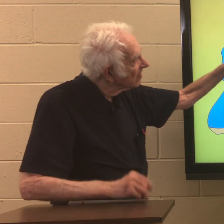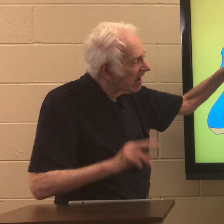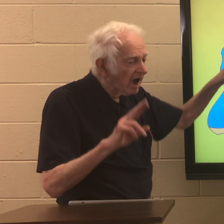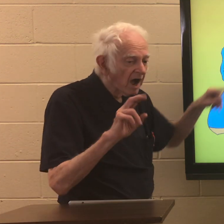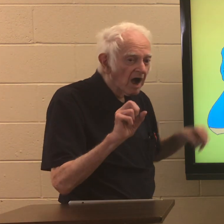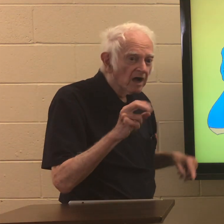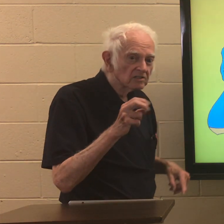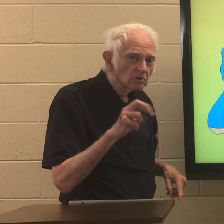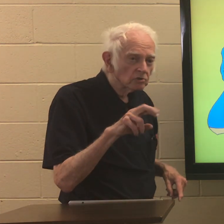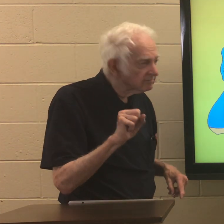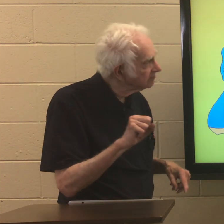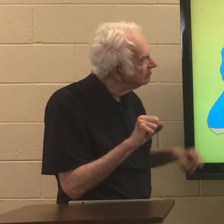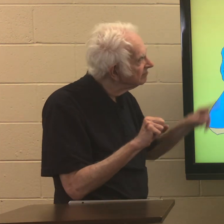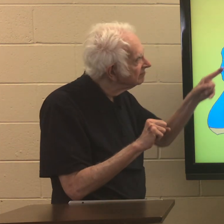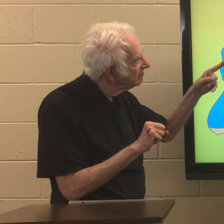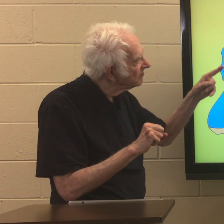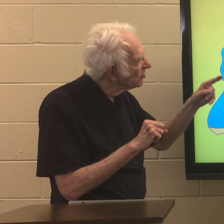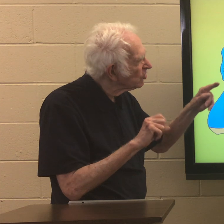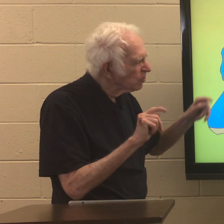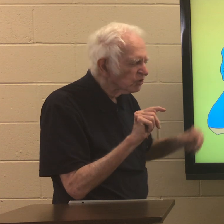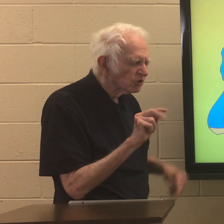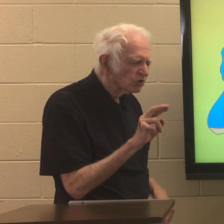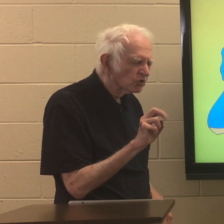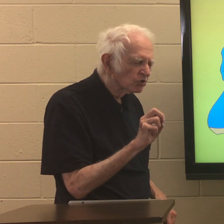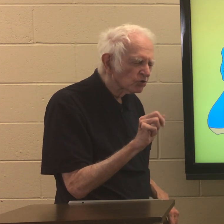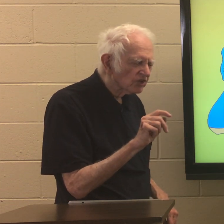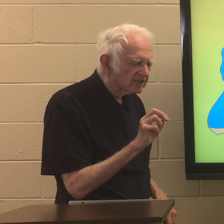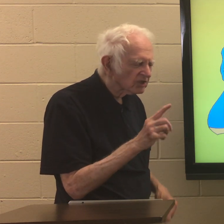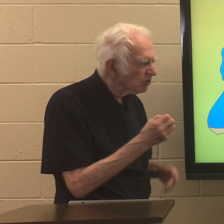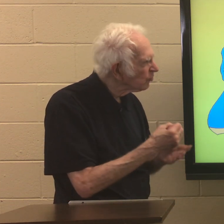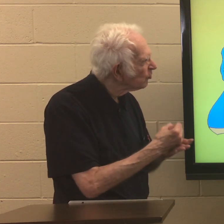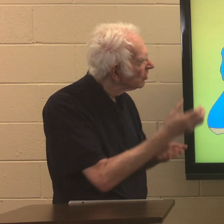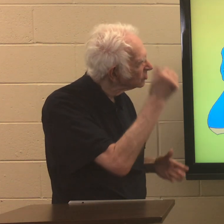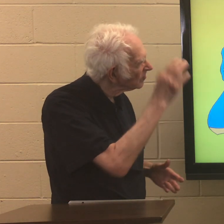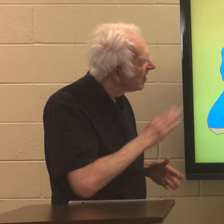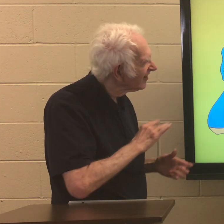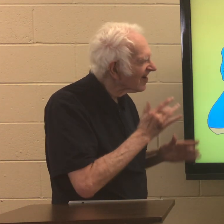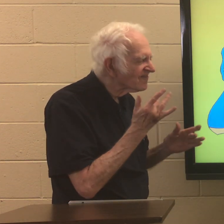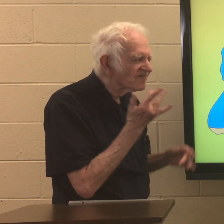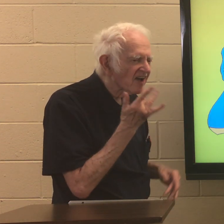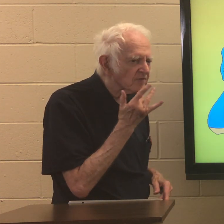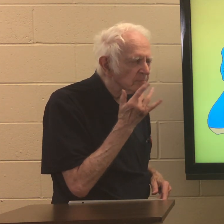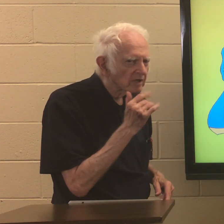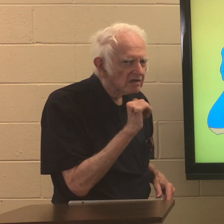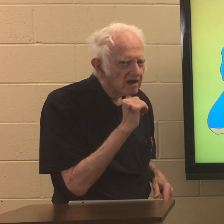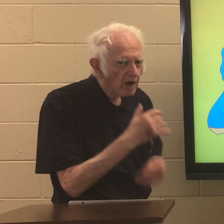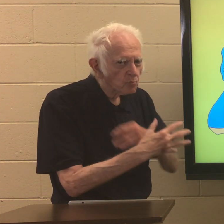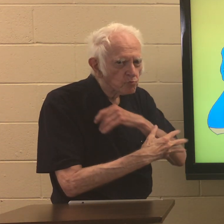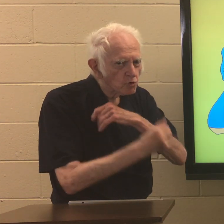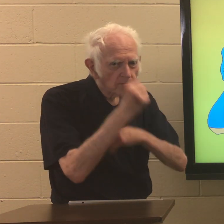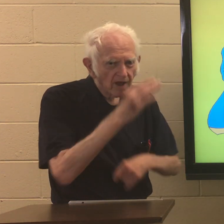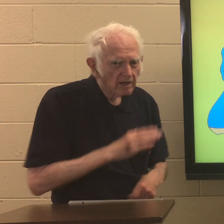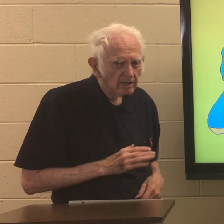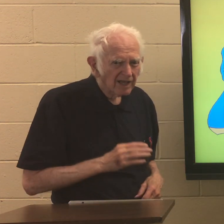the ushers treated the rich man favorably but not the poor man.